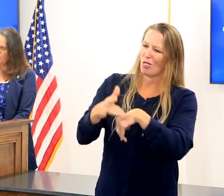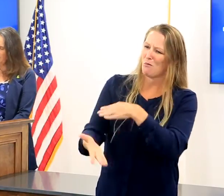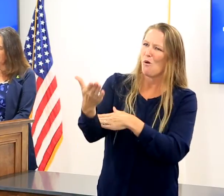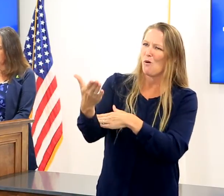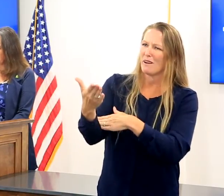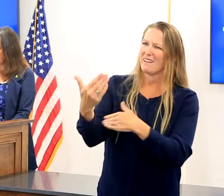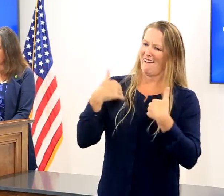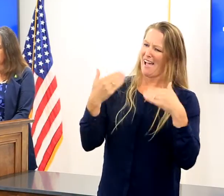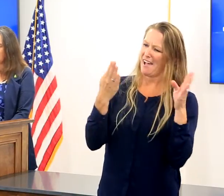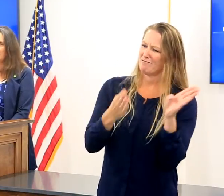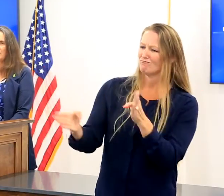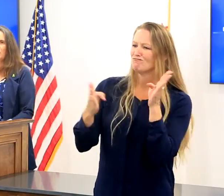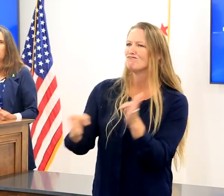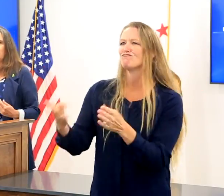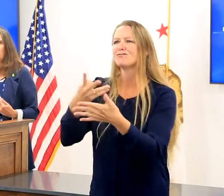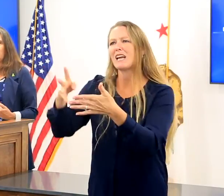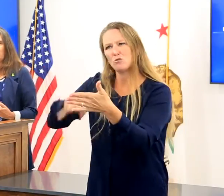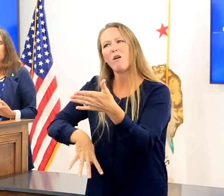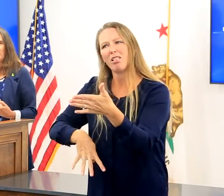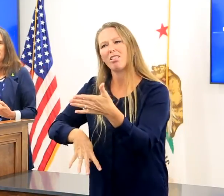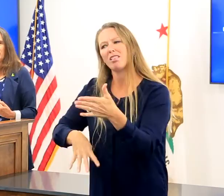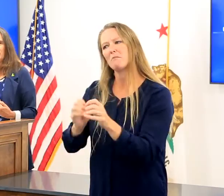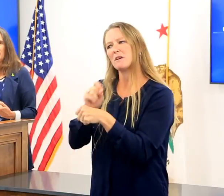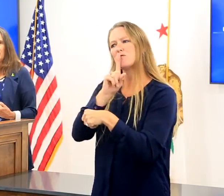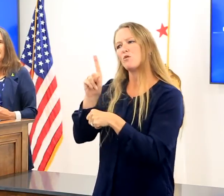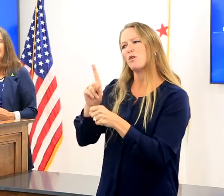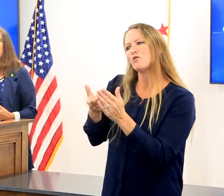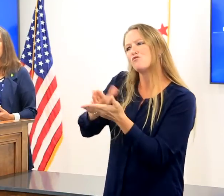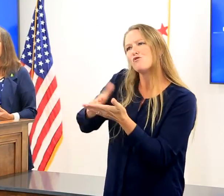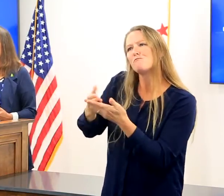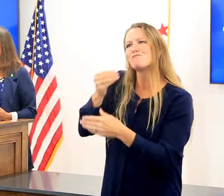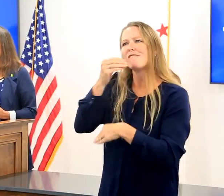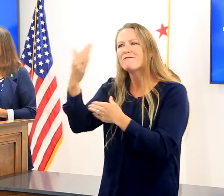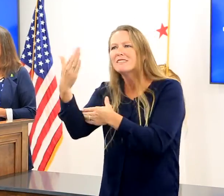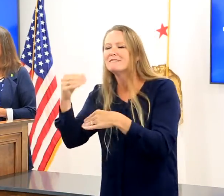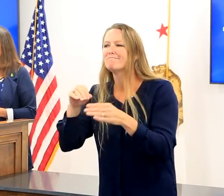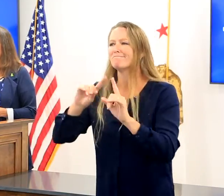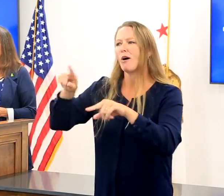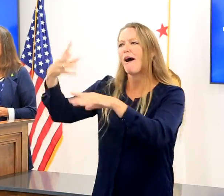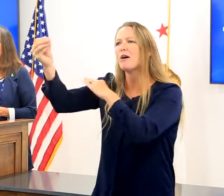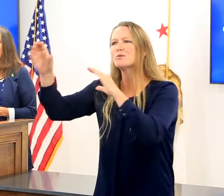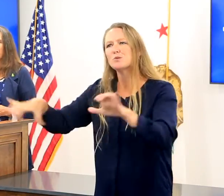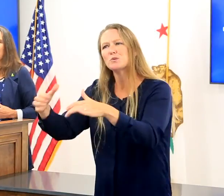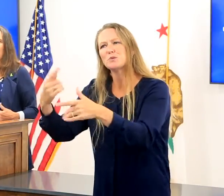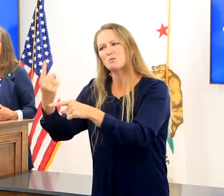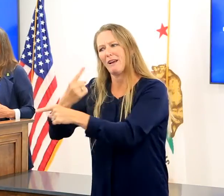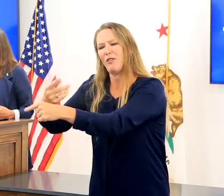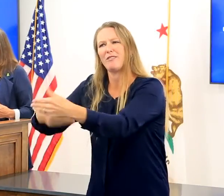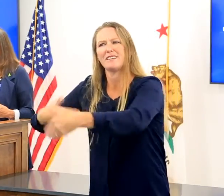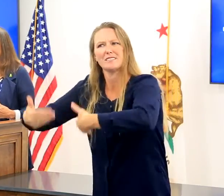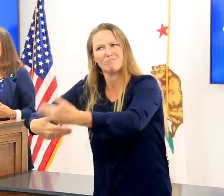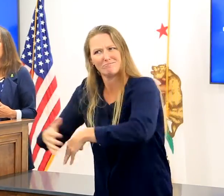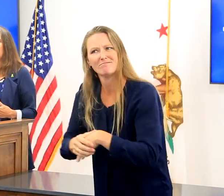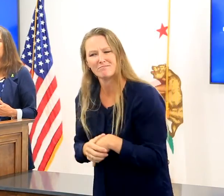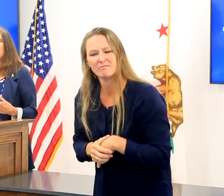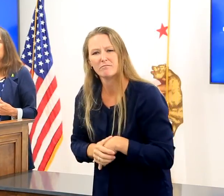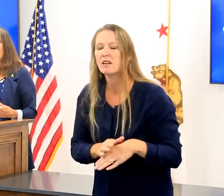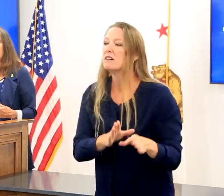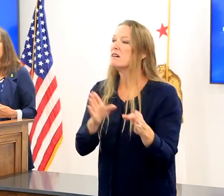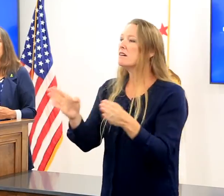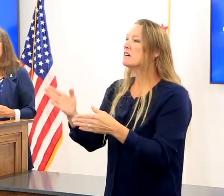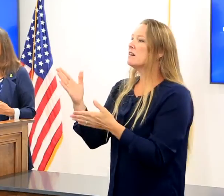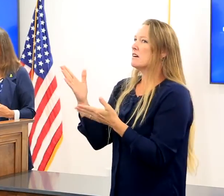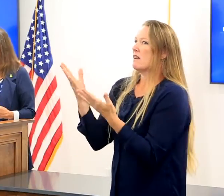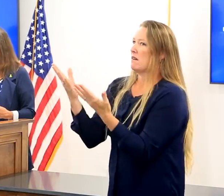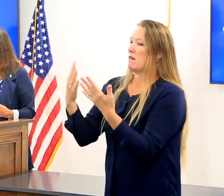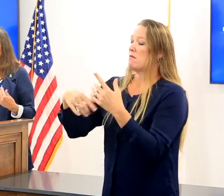We also want to say that you can control your stress by getting outside daily. Some people feel they can't even go outside. Yes,